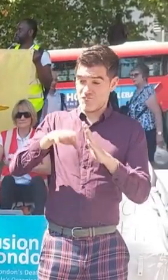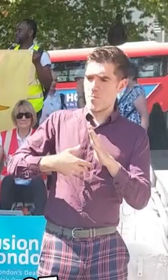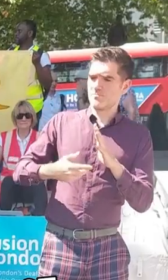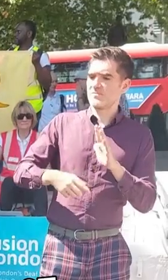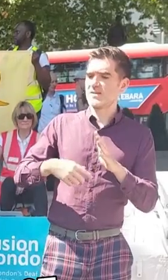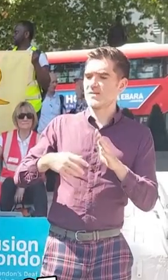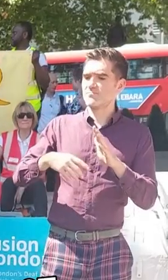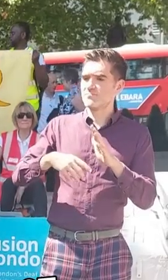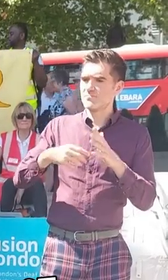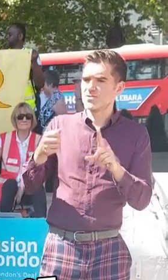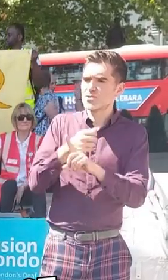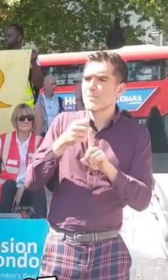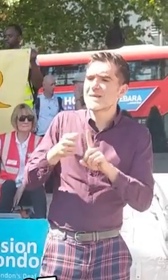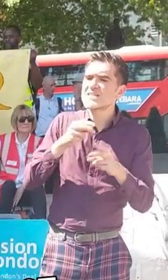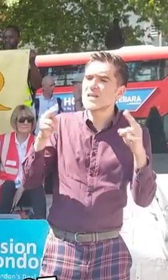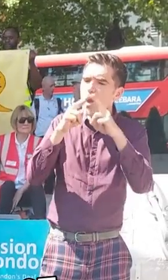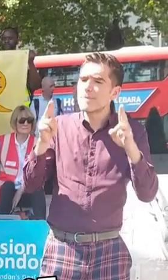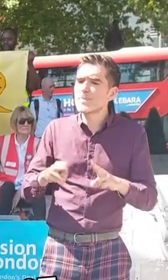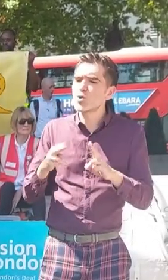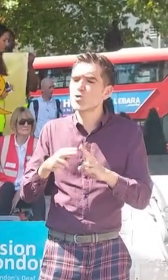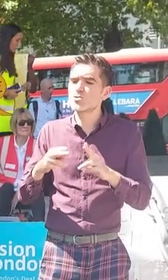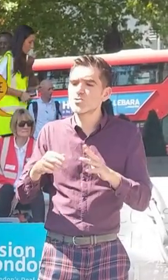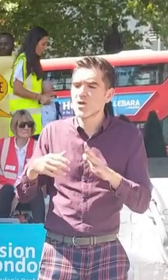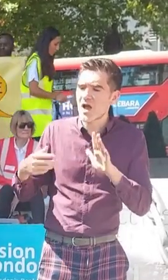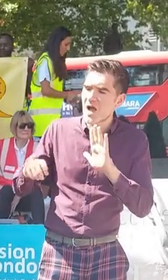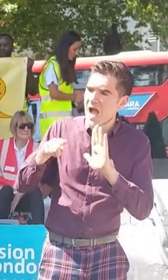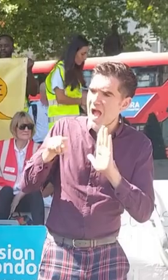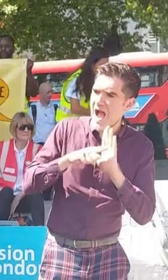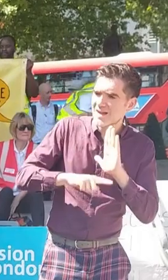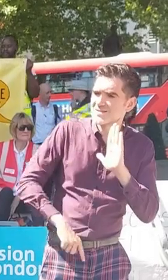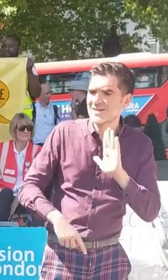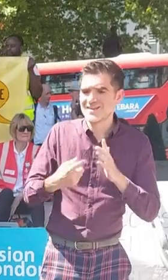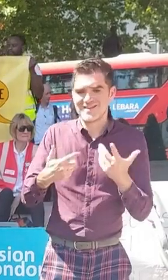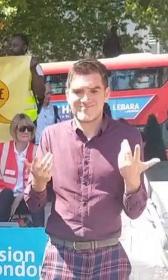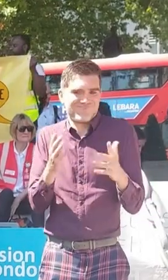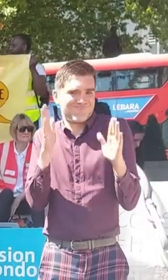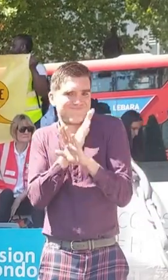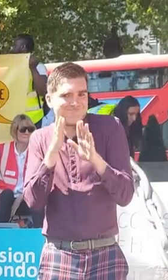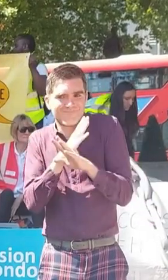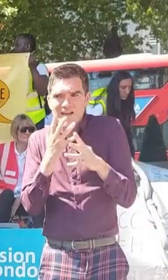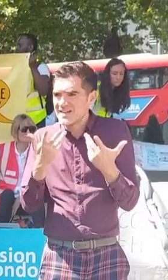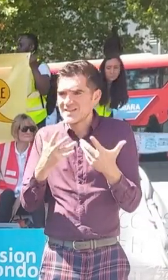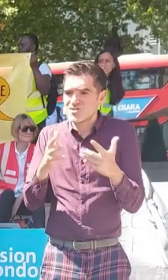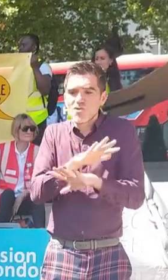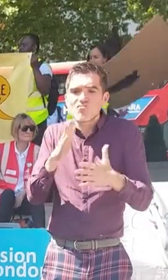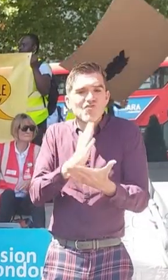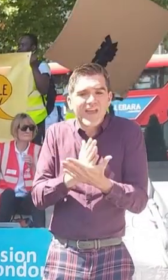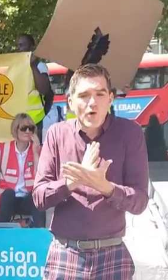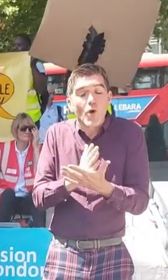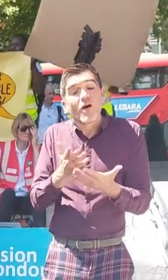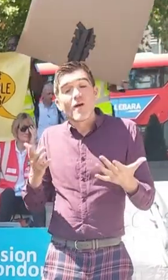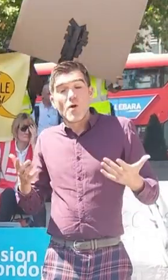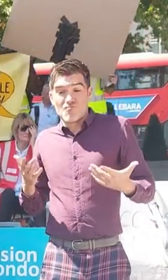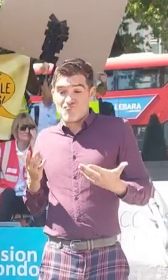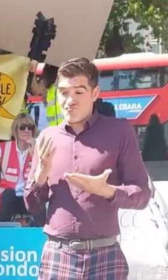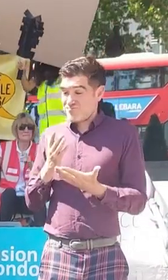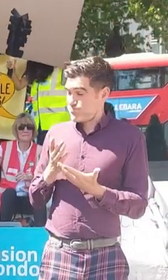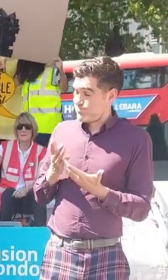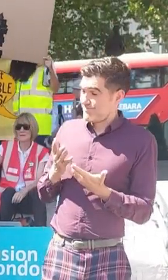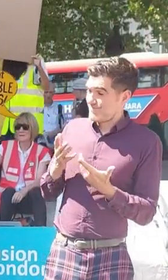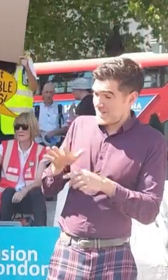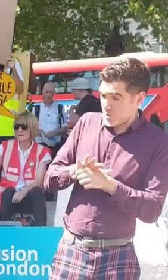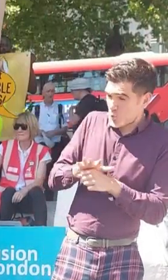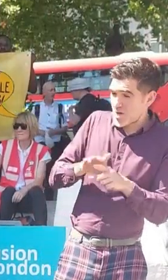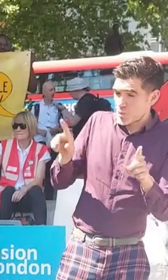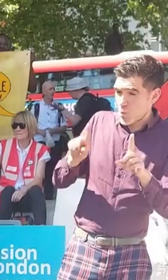Act is almost mythical. It is far more likely that the choice is